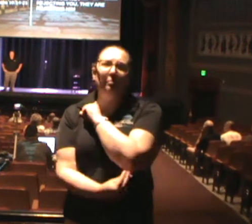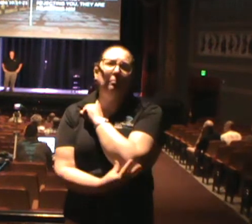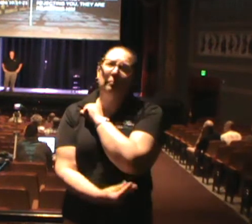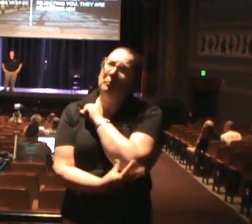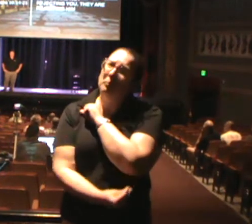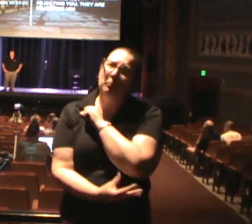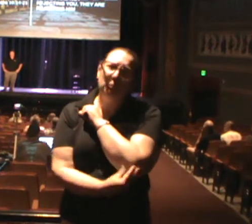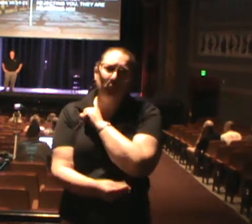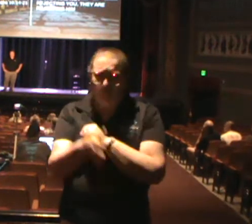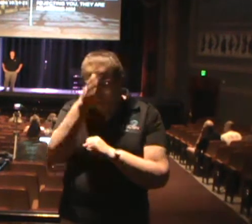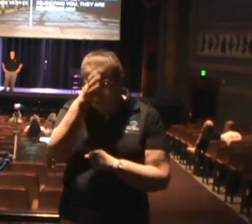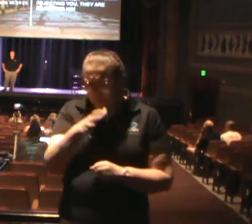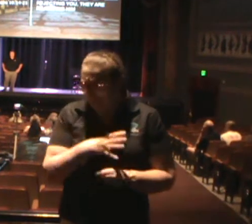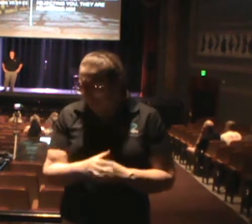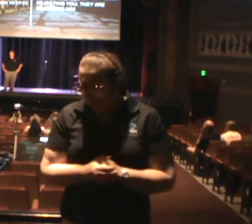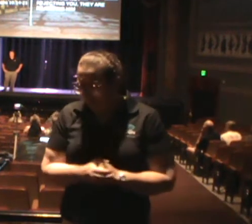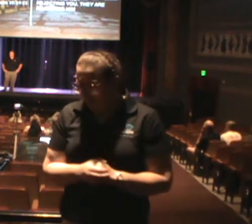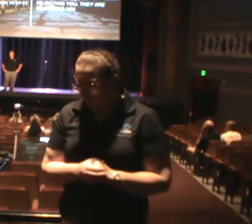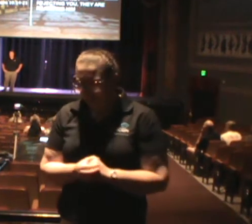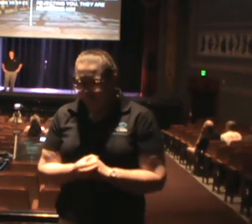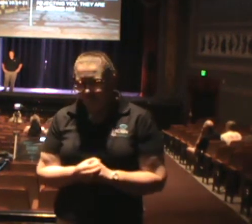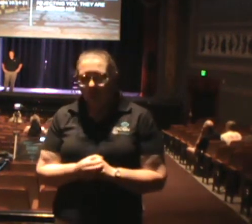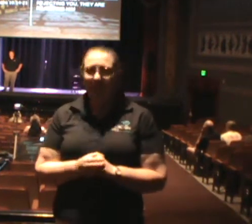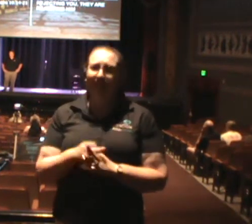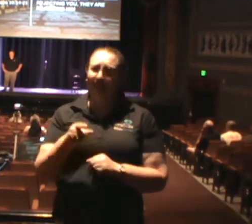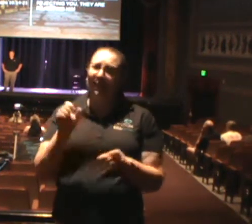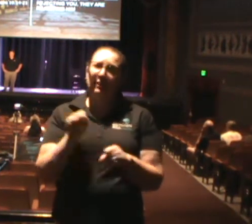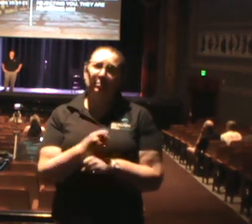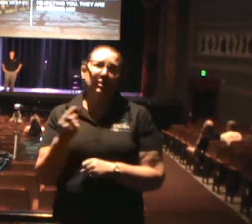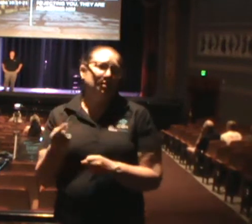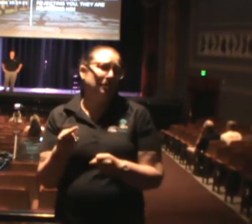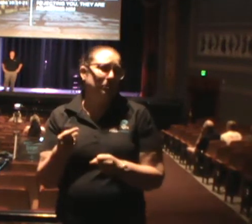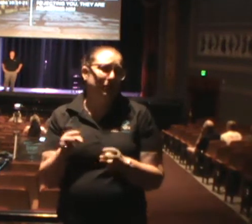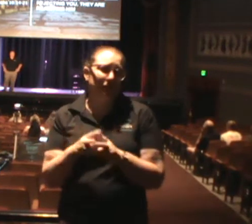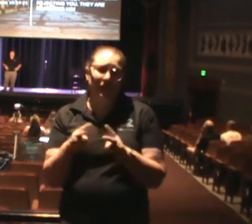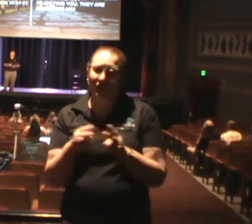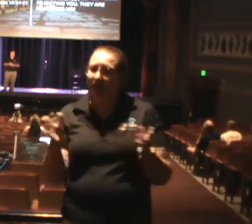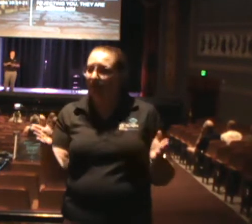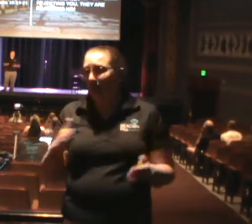right? You're going make somebody very happy some day. Just back in a minute.